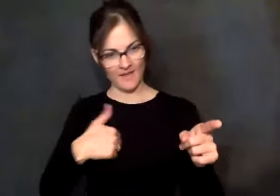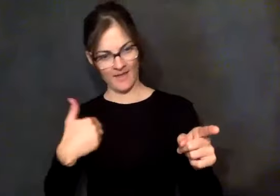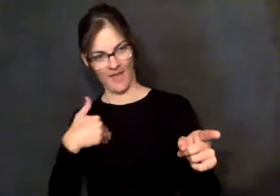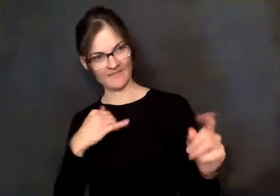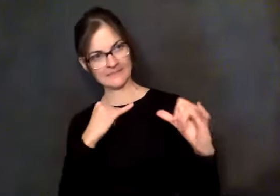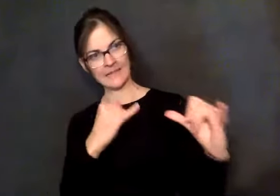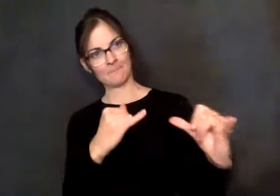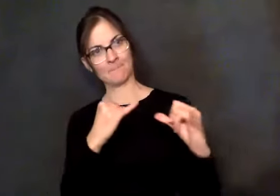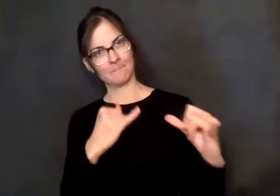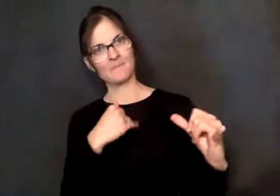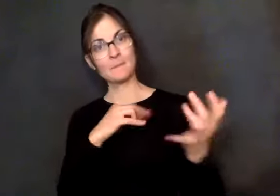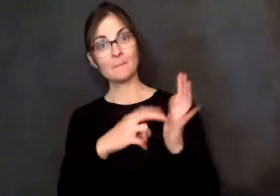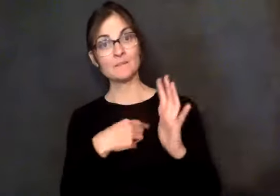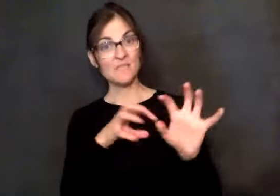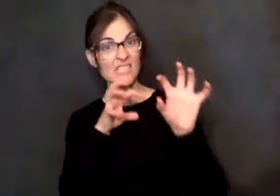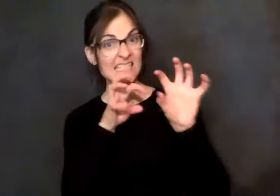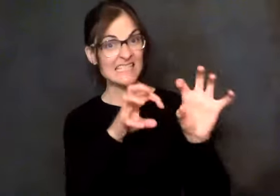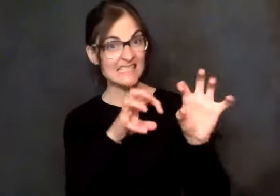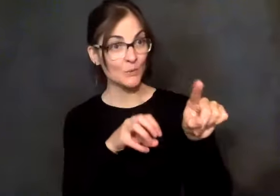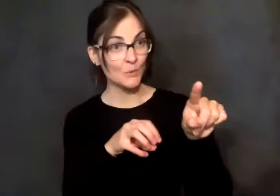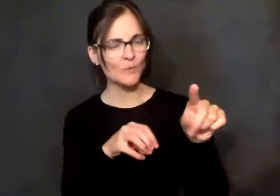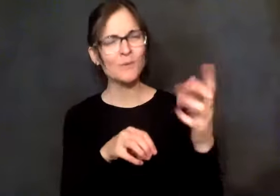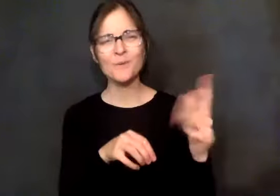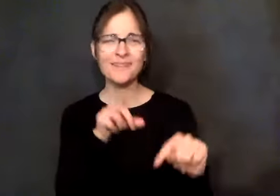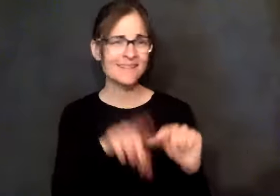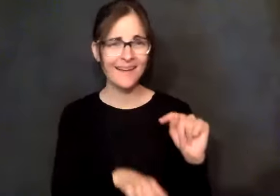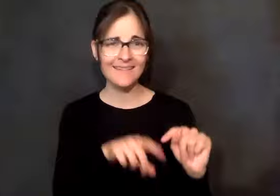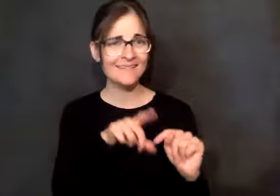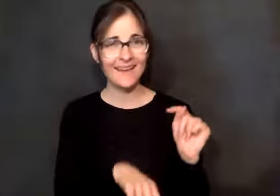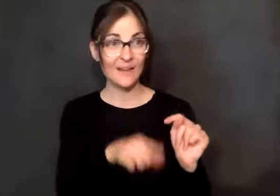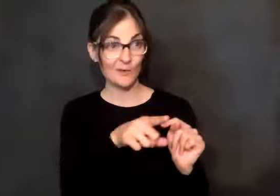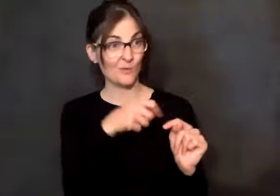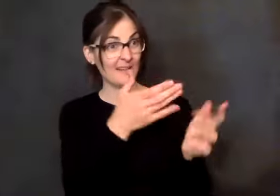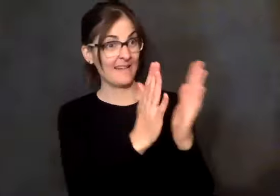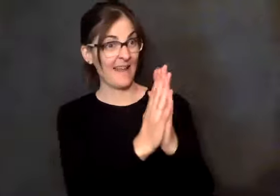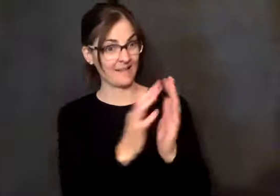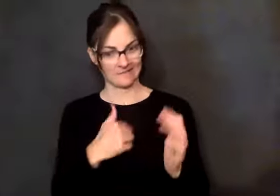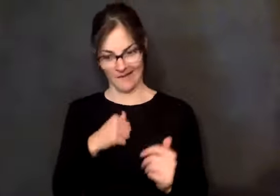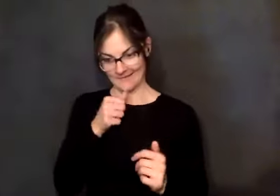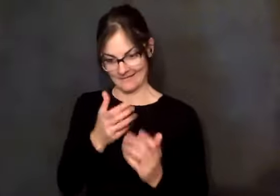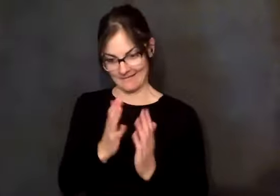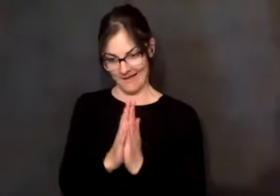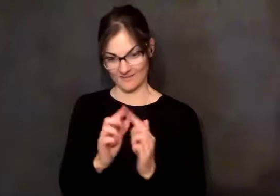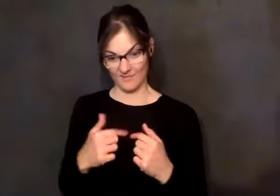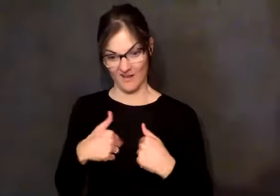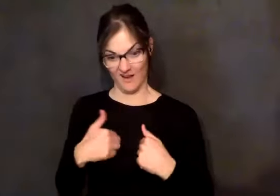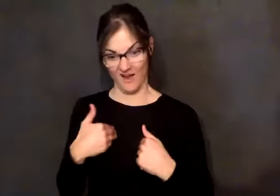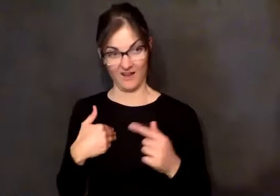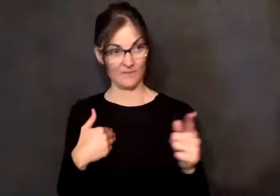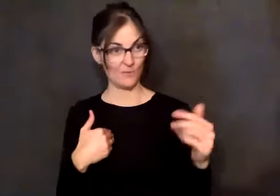mad at somebody else for having the same disease that you have? You know, you didn't ask for that disease either. There you